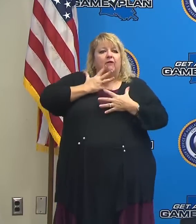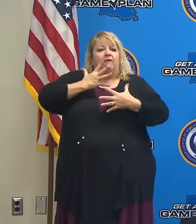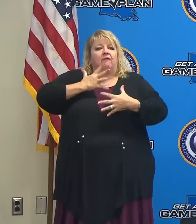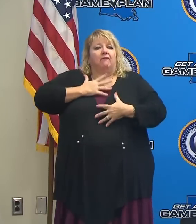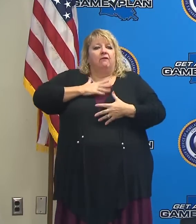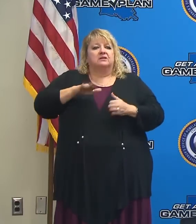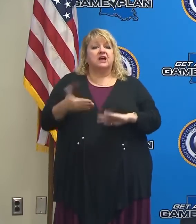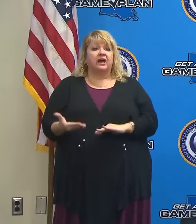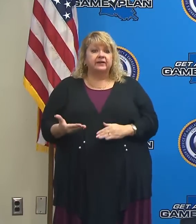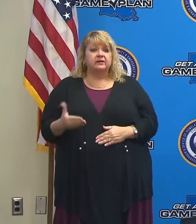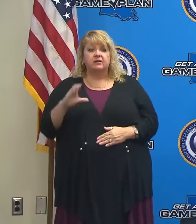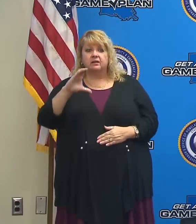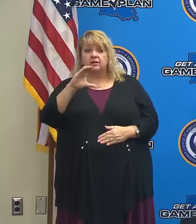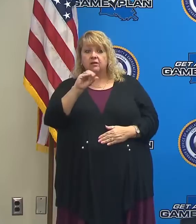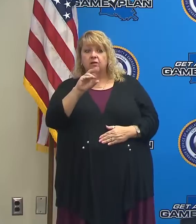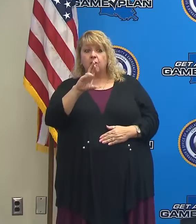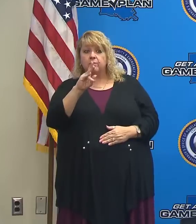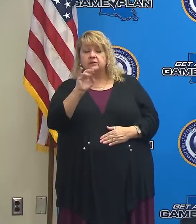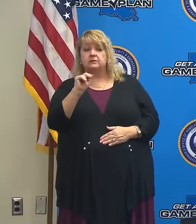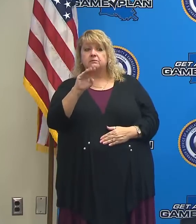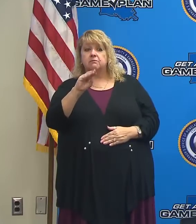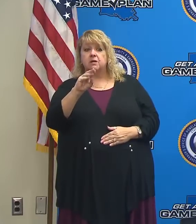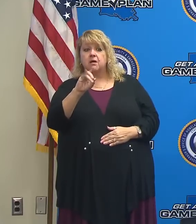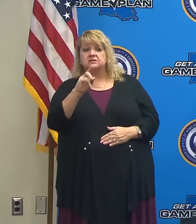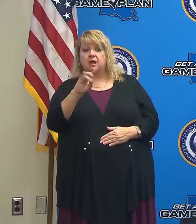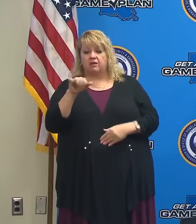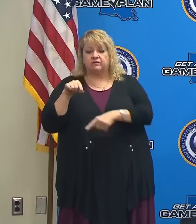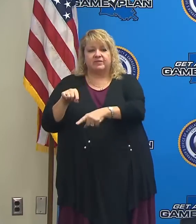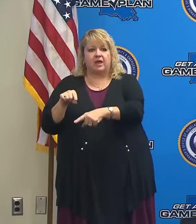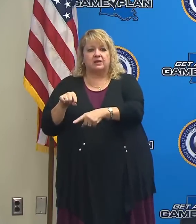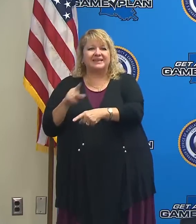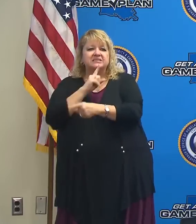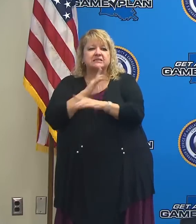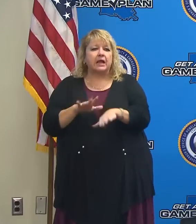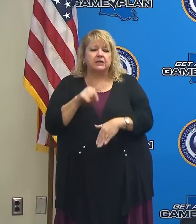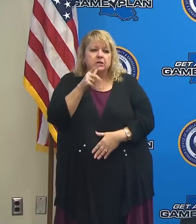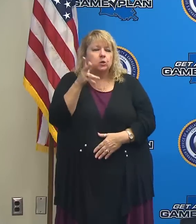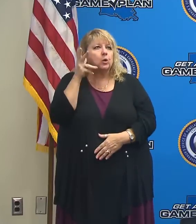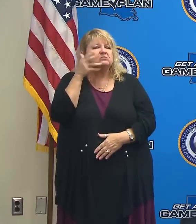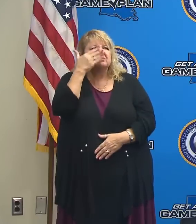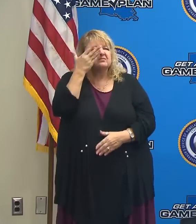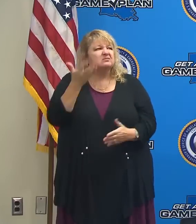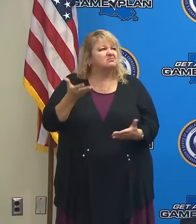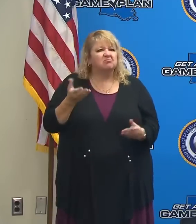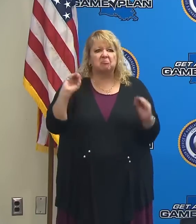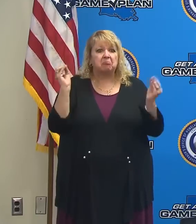Carbon monoxide is silent. You don't know it's there until you or your family dies.